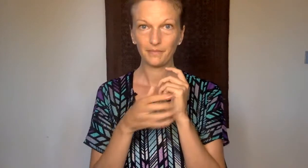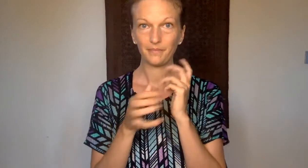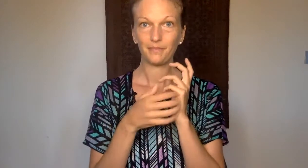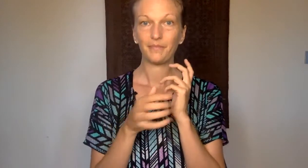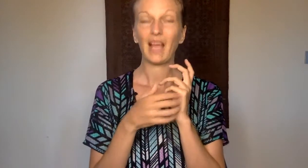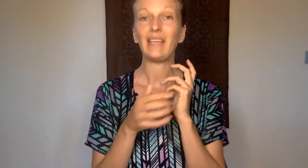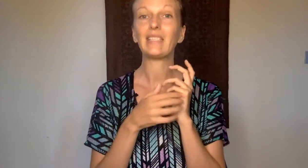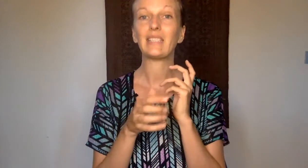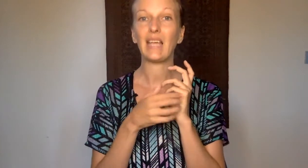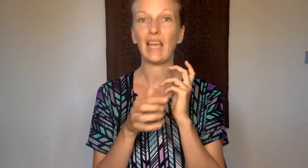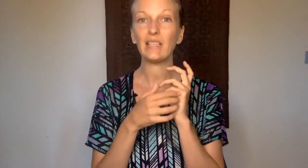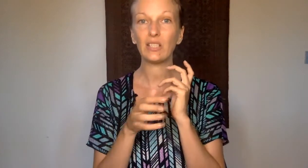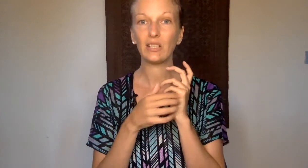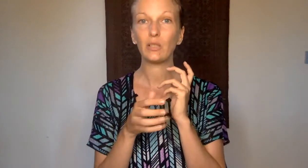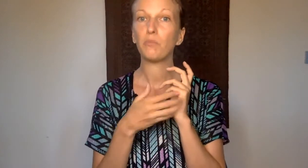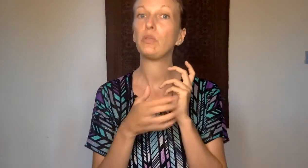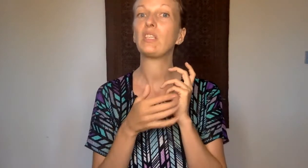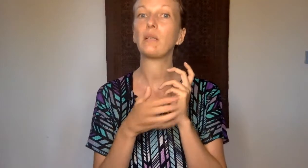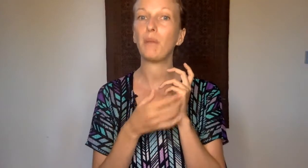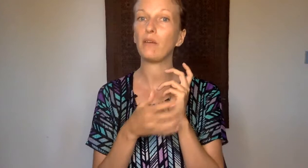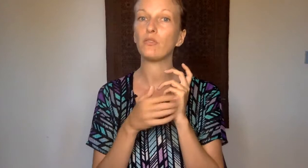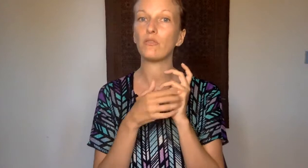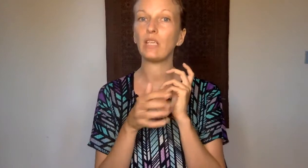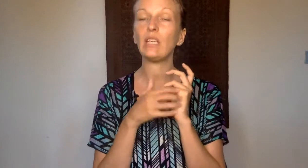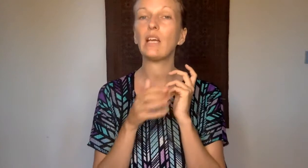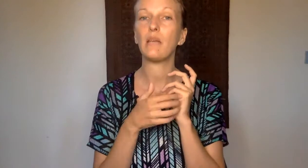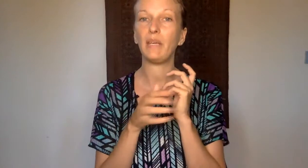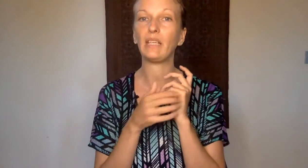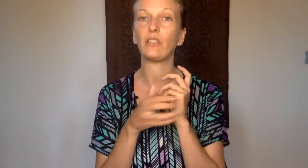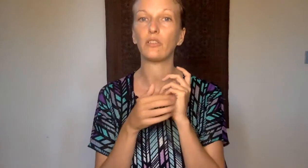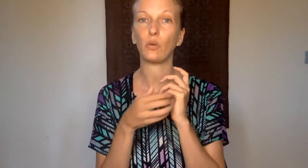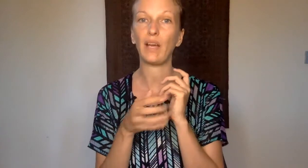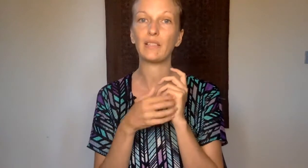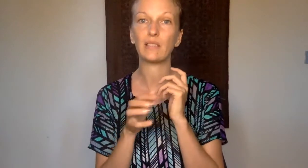And instead, putting a boundary and making a request.